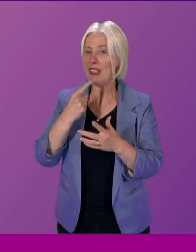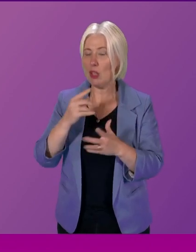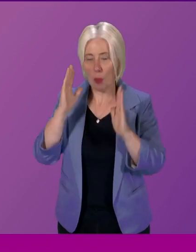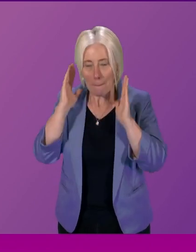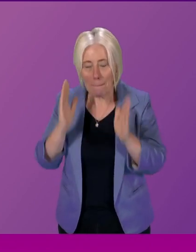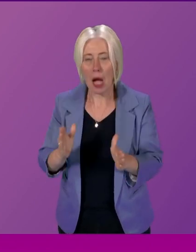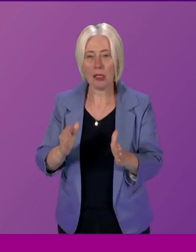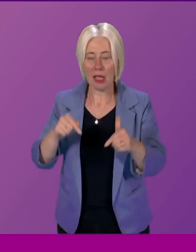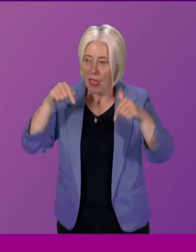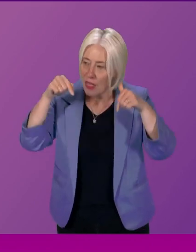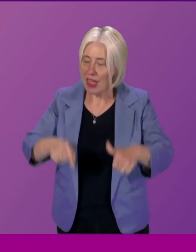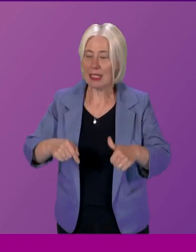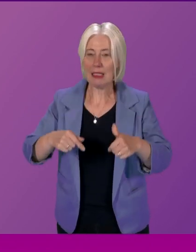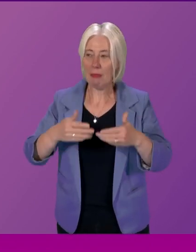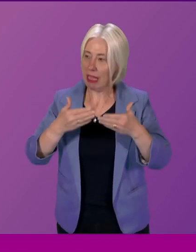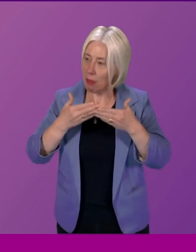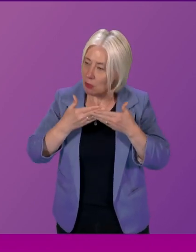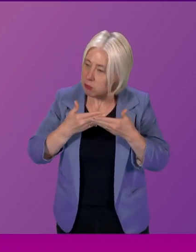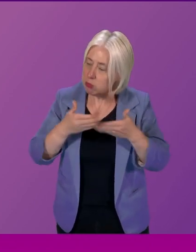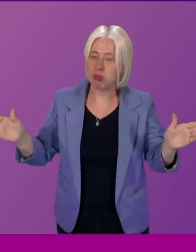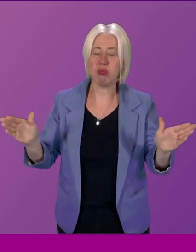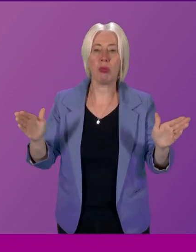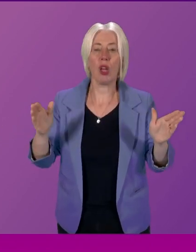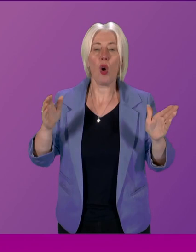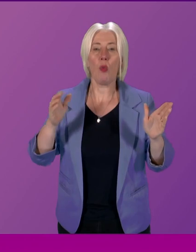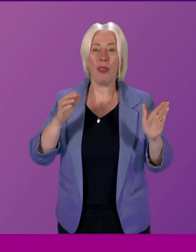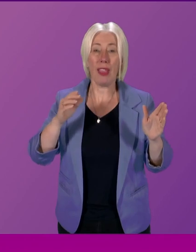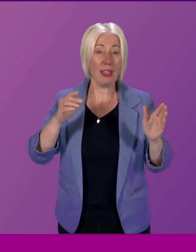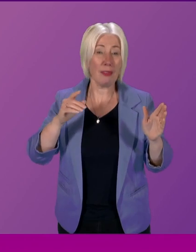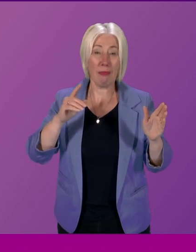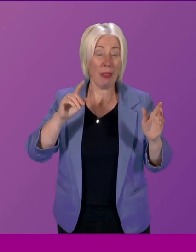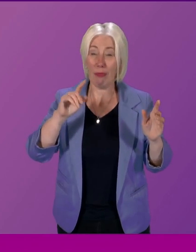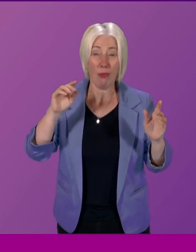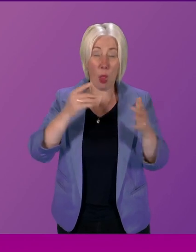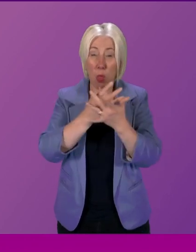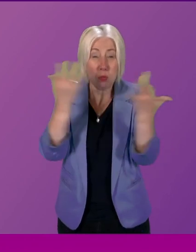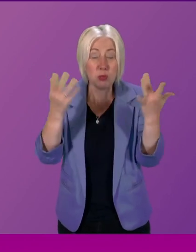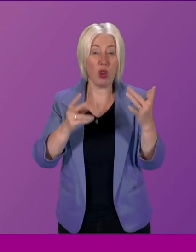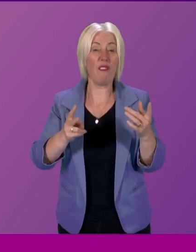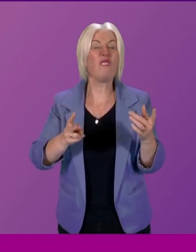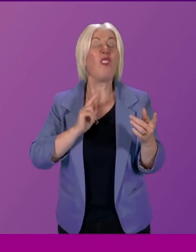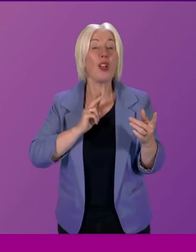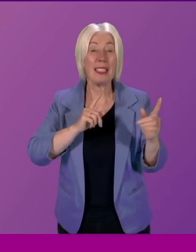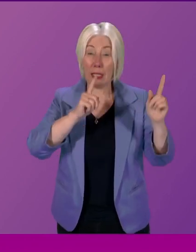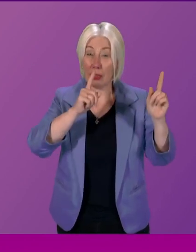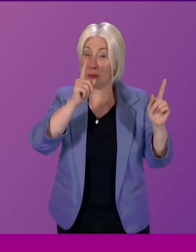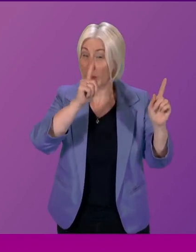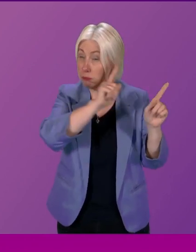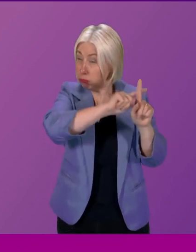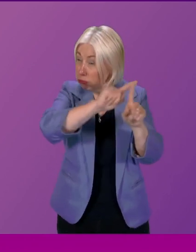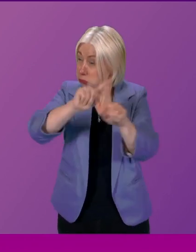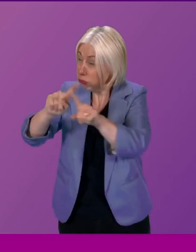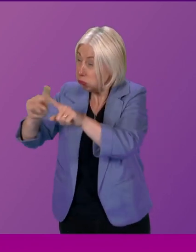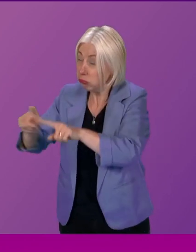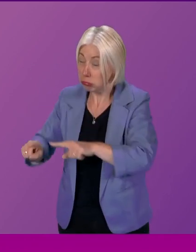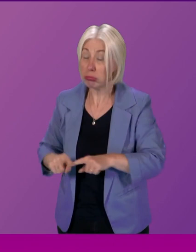with a thousand different voices both literally and metaphorically on that note and the side the start